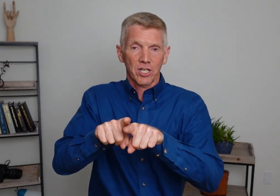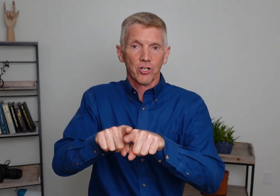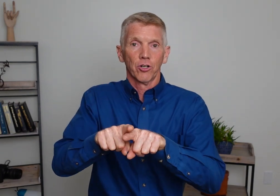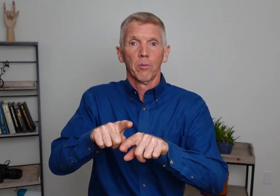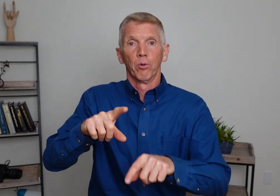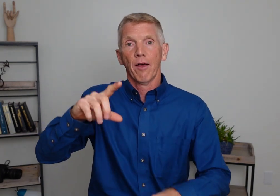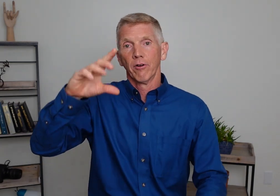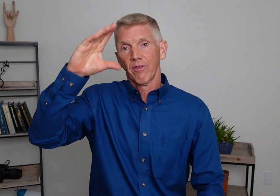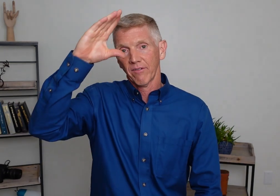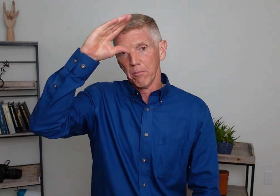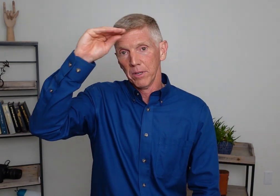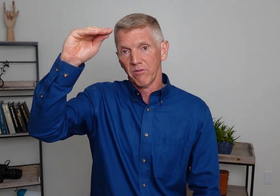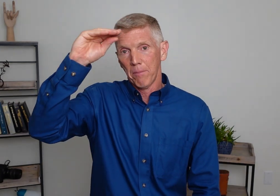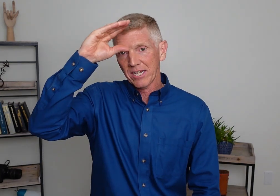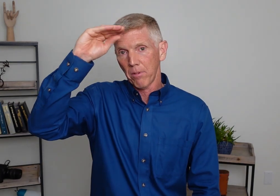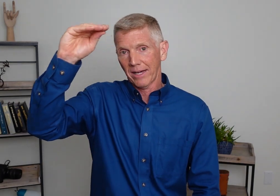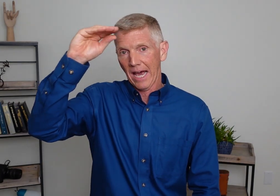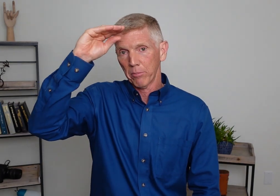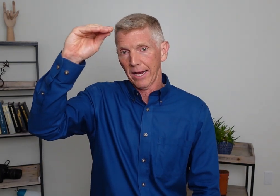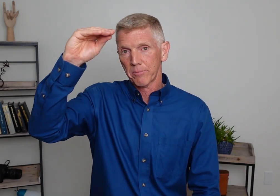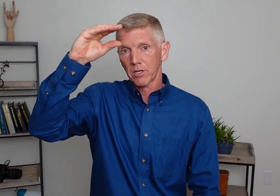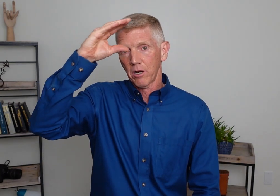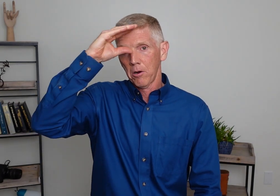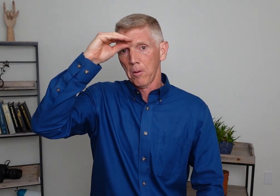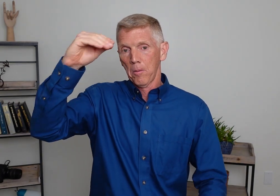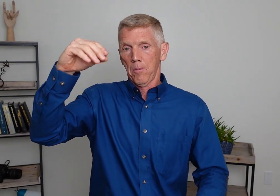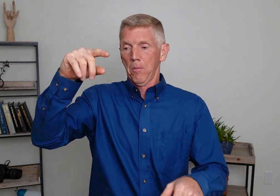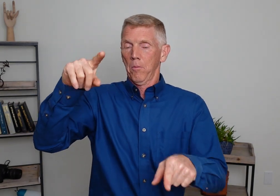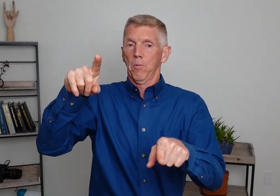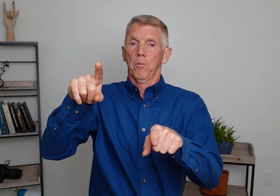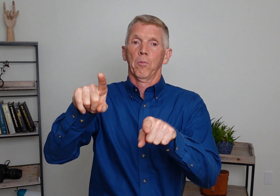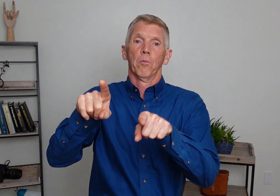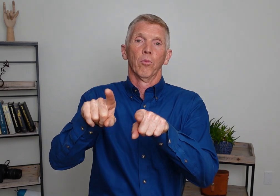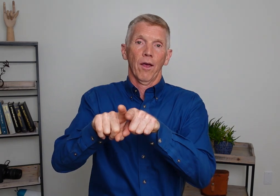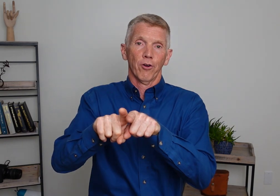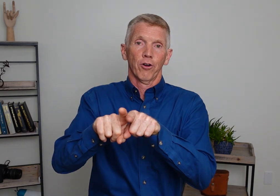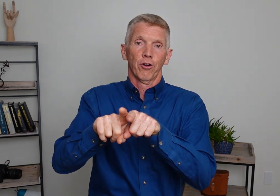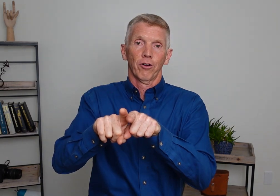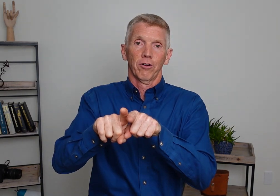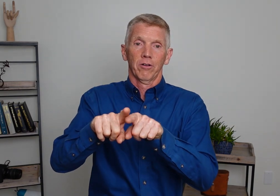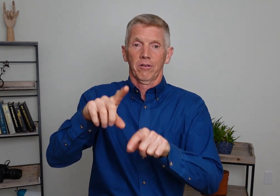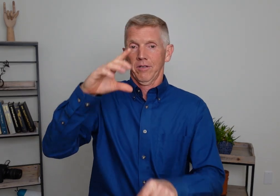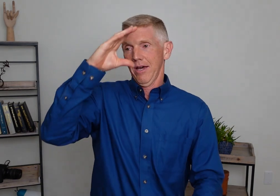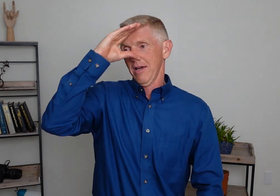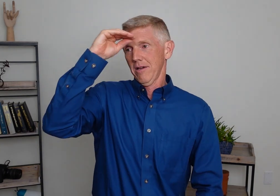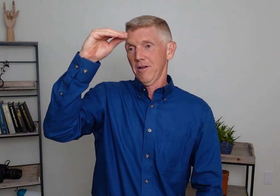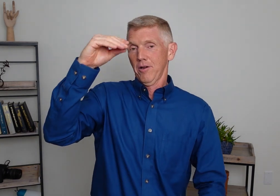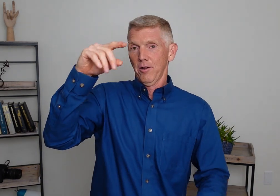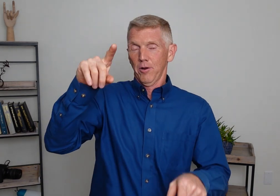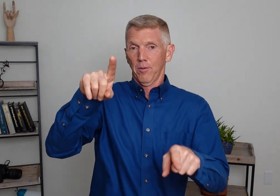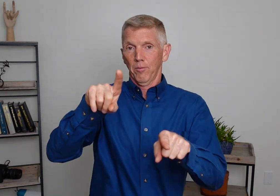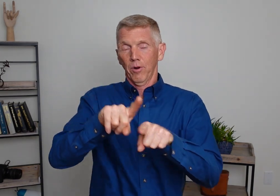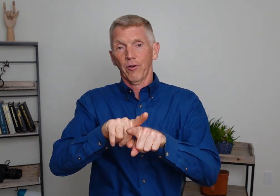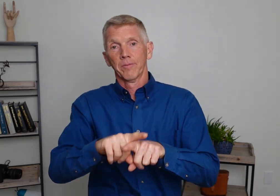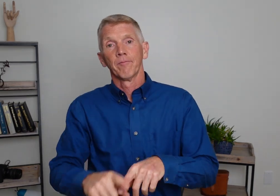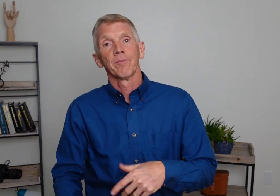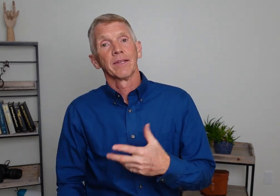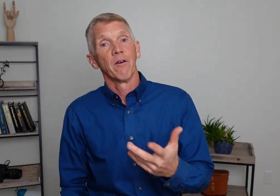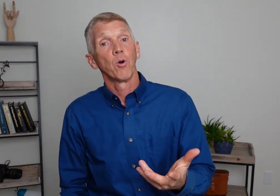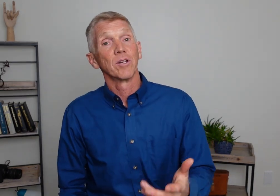Sister. Brother. Think of a bill of a baseball cap perhaps. Brother. Okay. Brother. Now if go